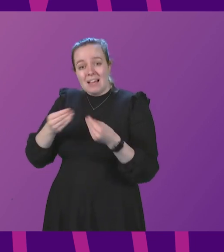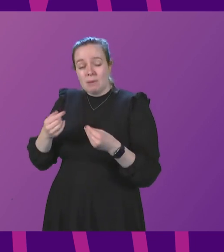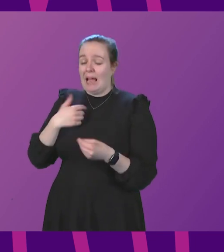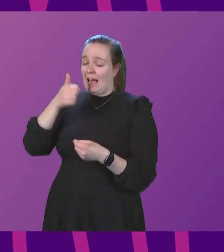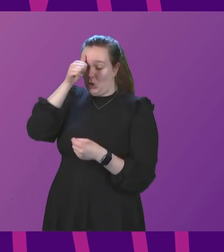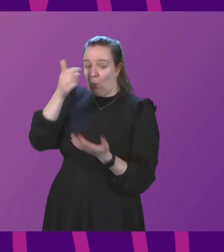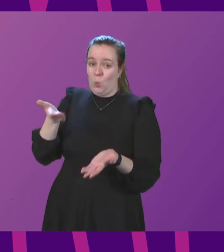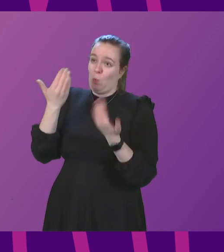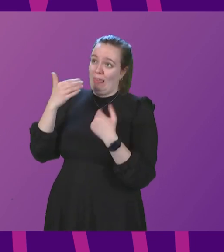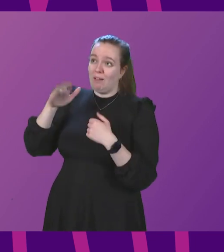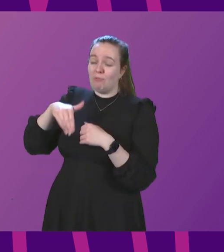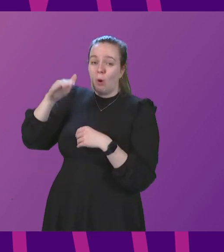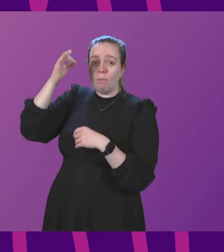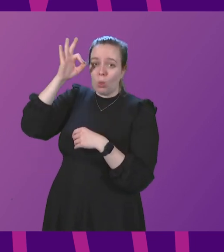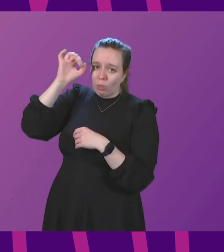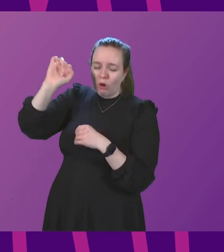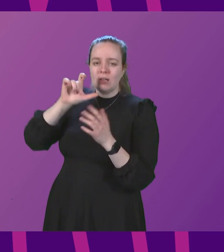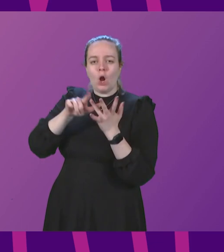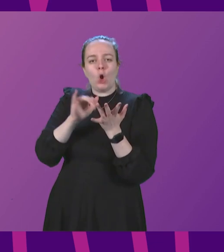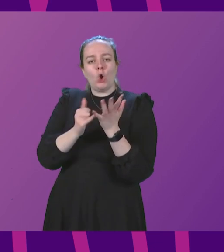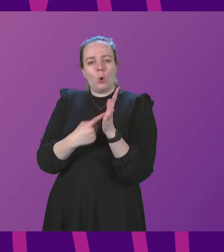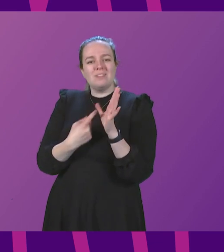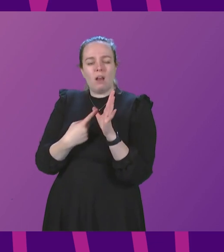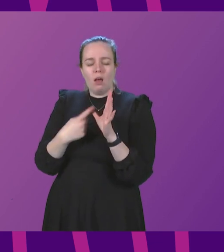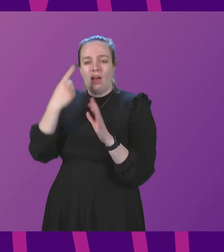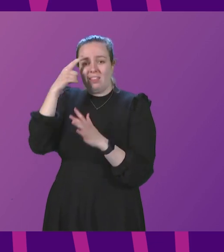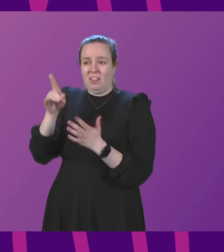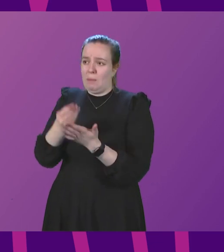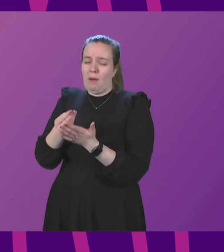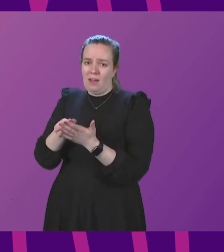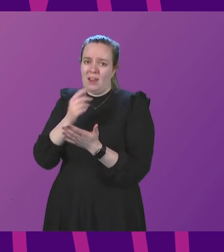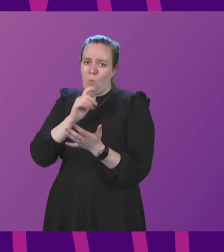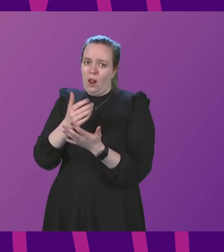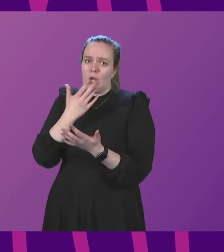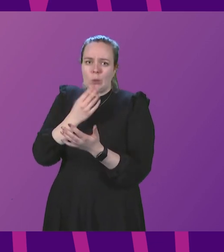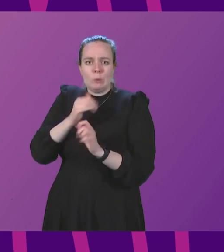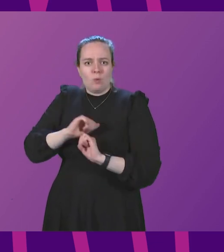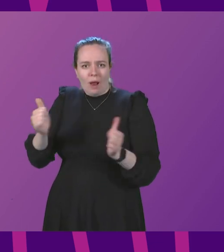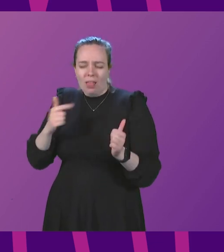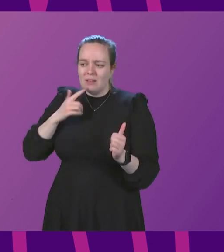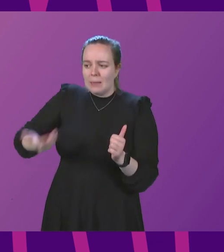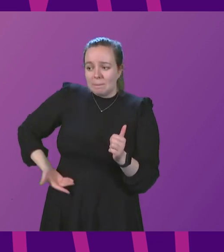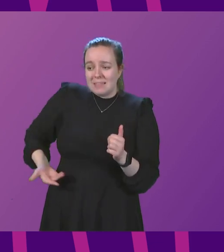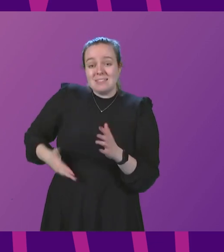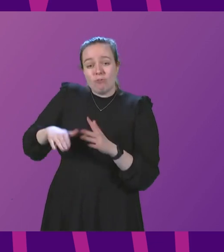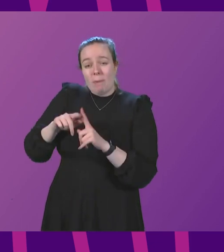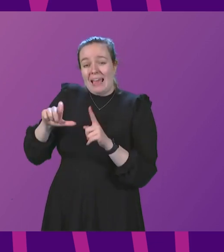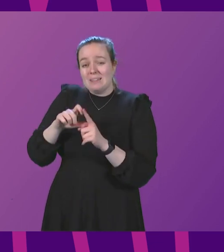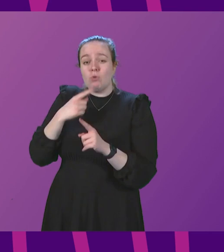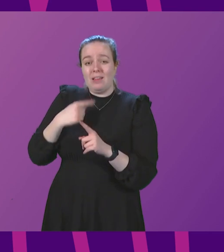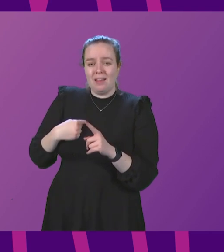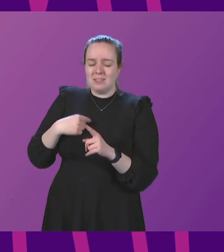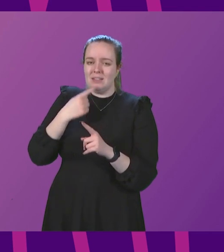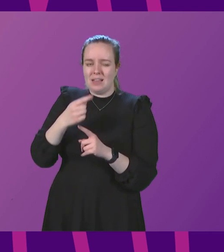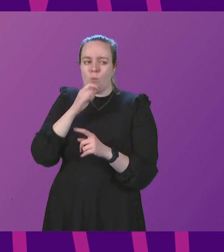has been welcomed by local authorities and by COSLA and I think this money will go a long way as I was hearing from businesses in Edinburgh yesterday to help